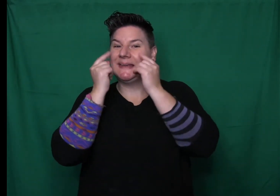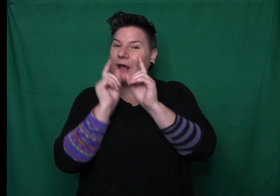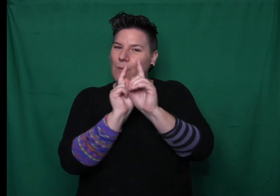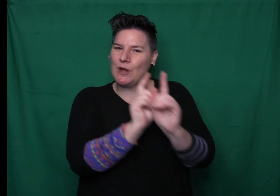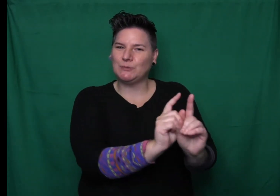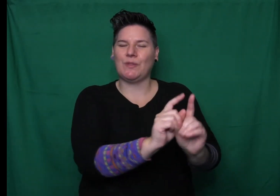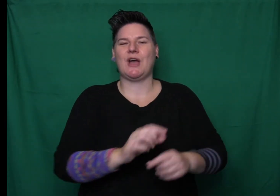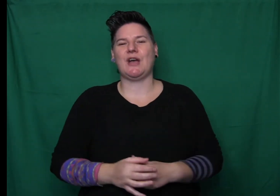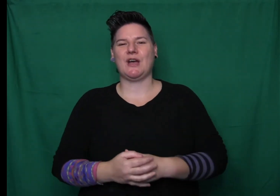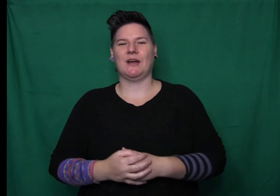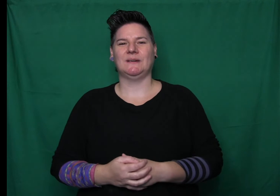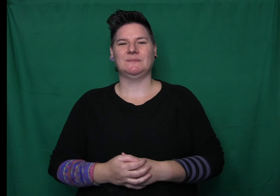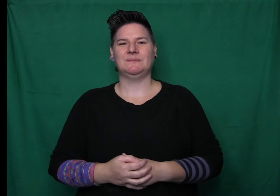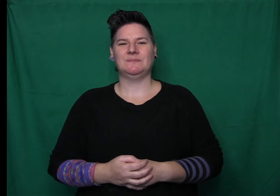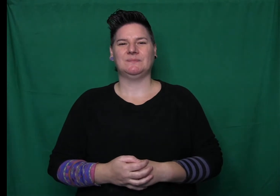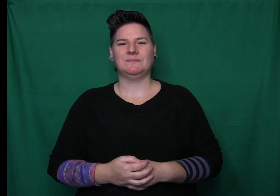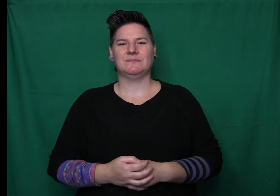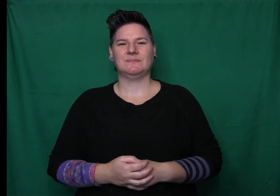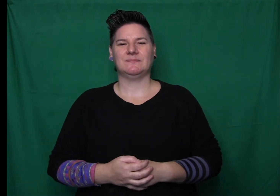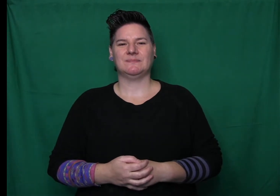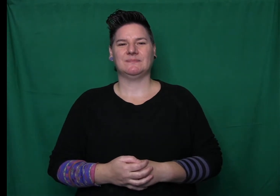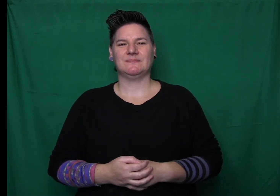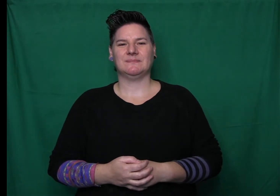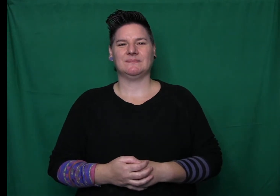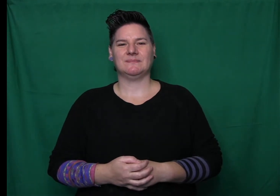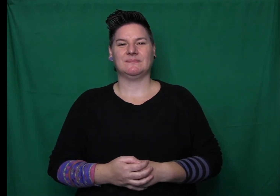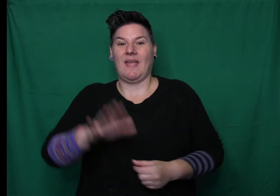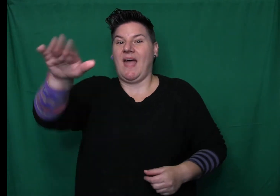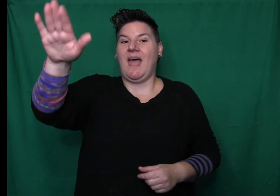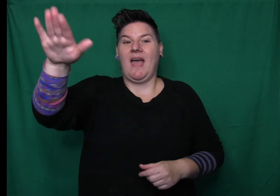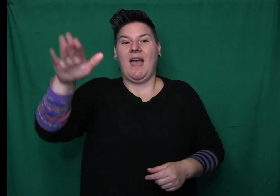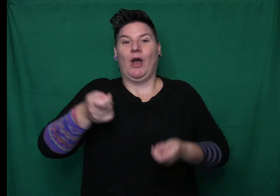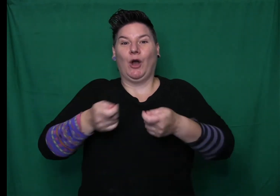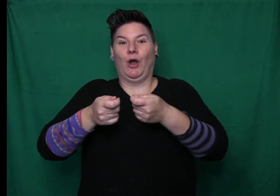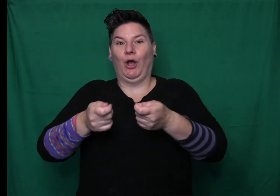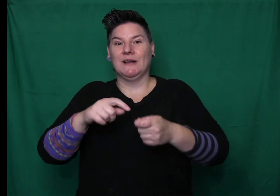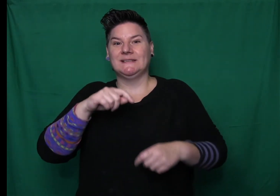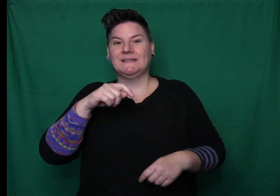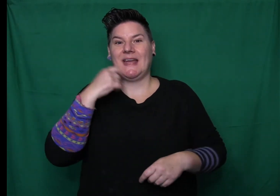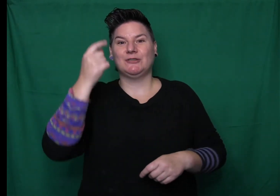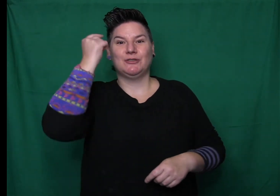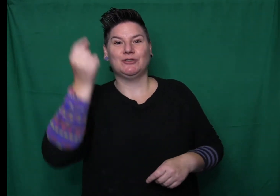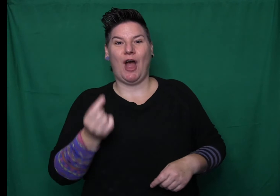You know that round tin with the hole in it? Can I try it on please? Oh, all right, grumbled Cook.